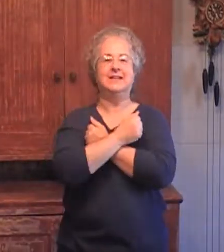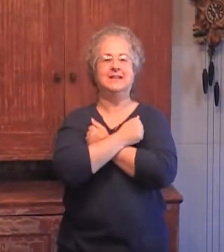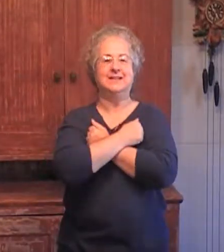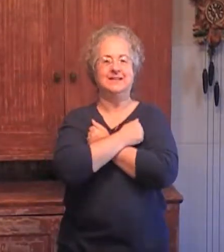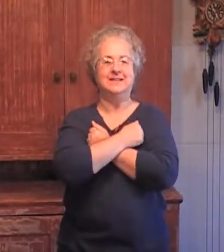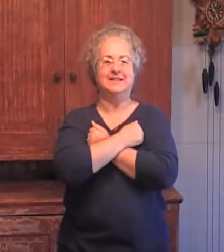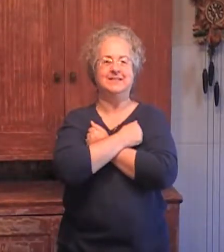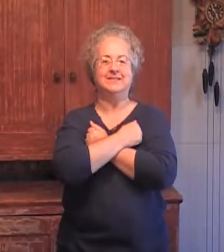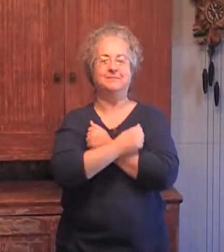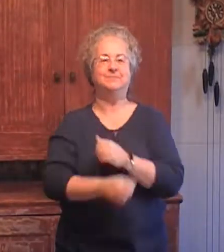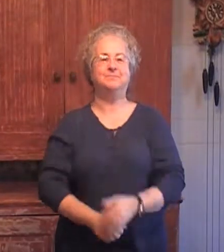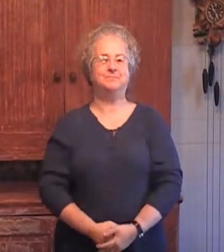love.